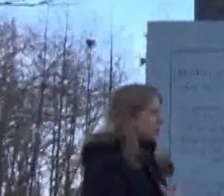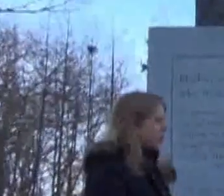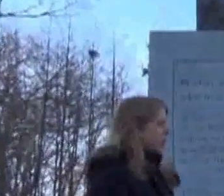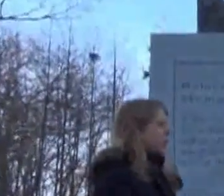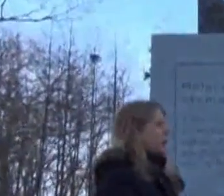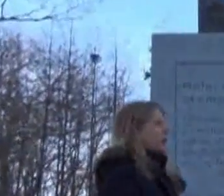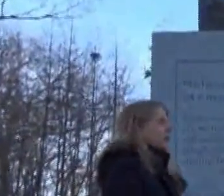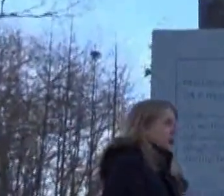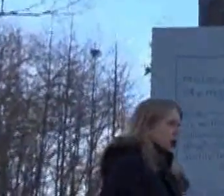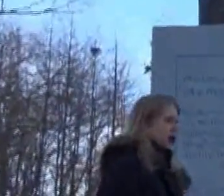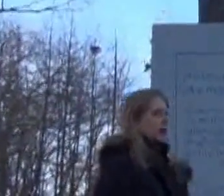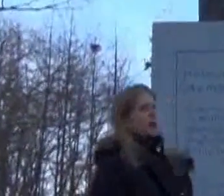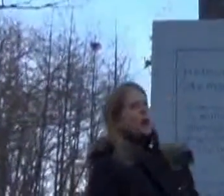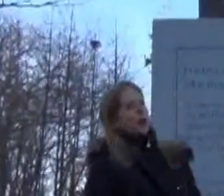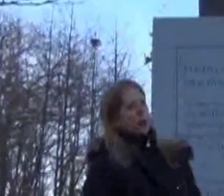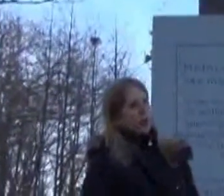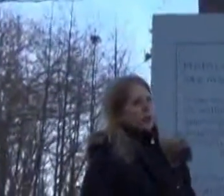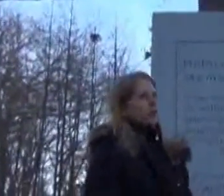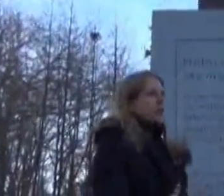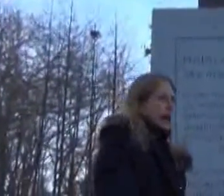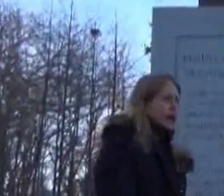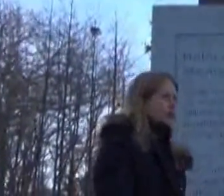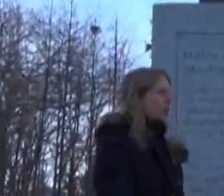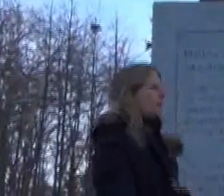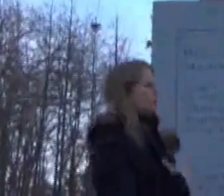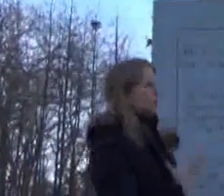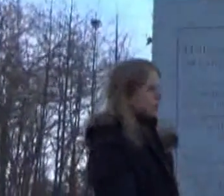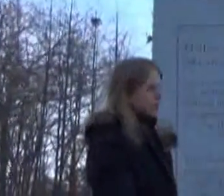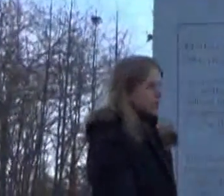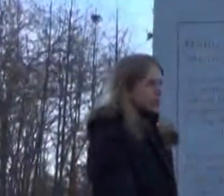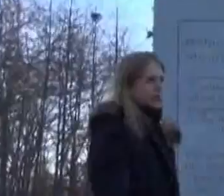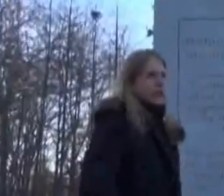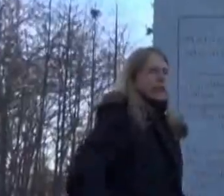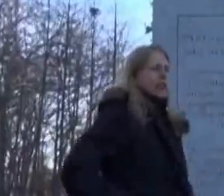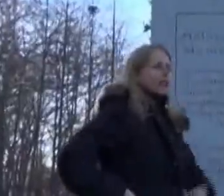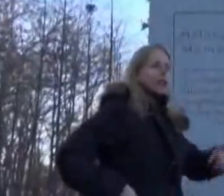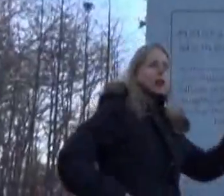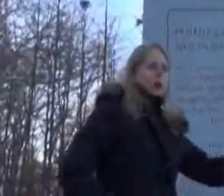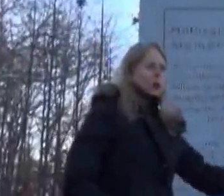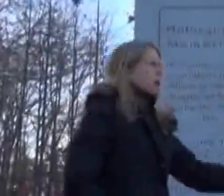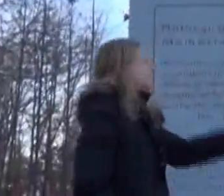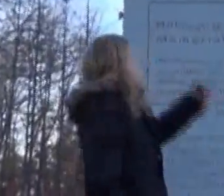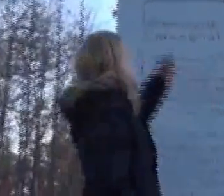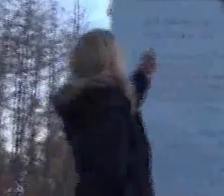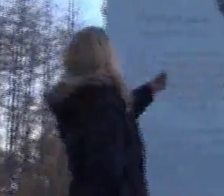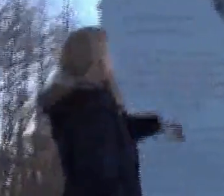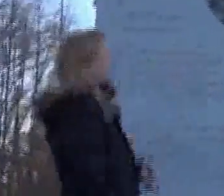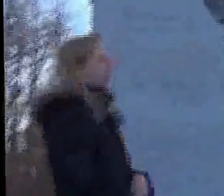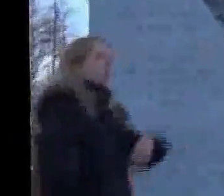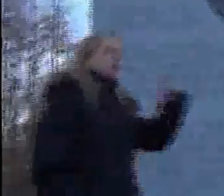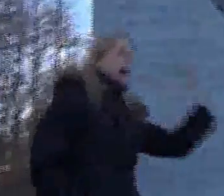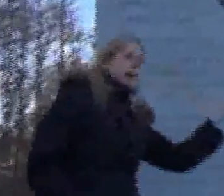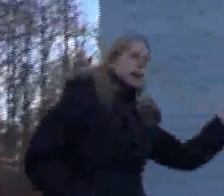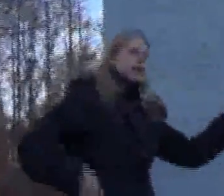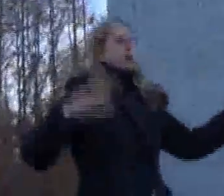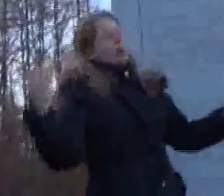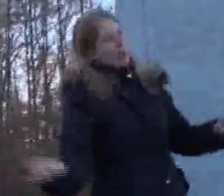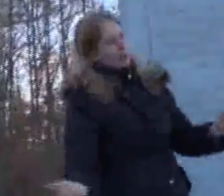we'd meet every week and we'd talk about the progress and the concepts and the ideas. And we'd go through things like, is it going to be a right hand or a left